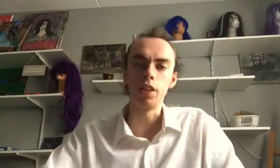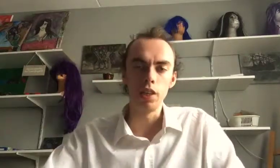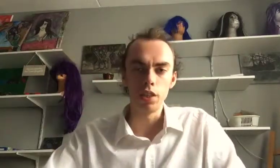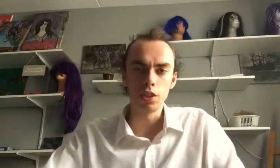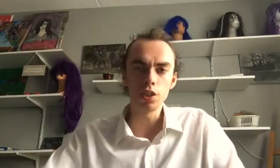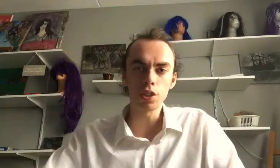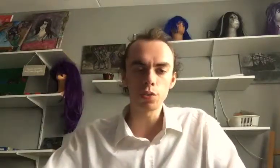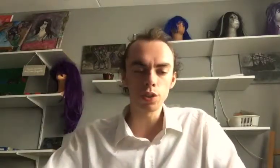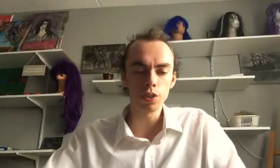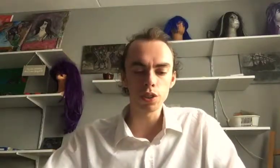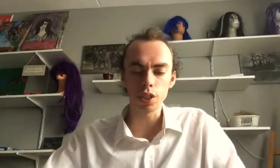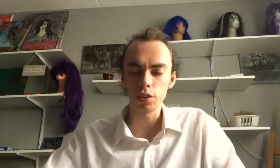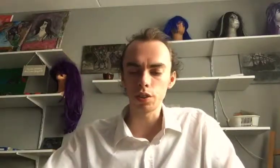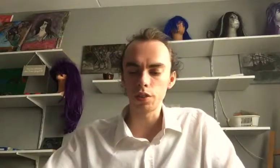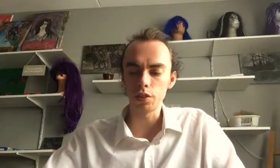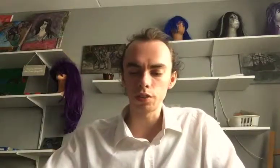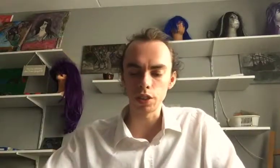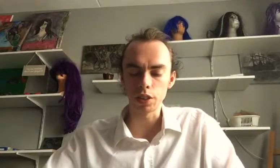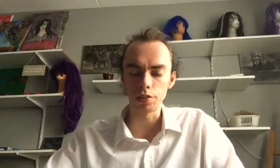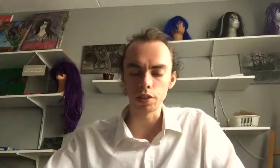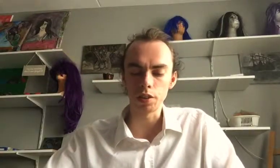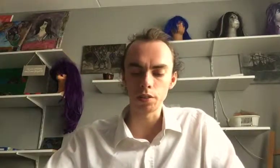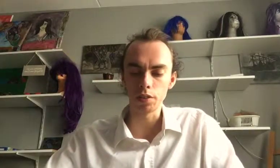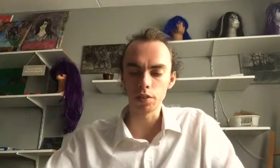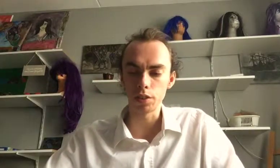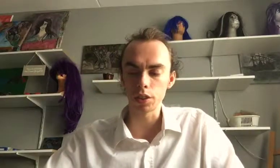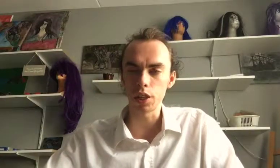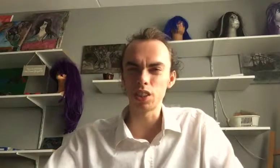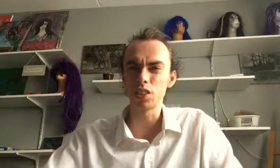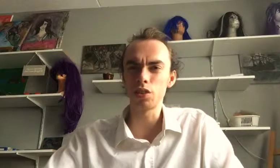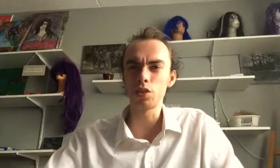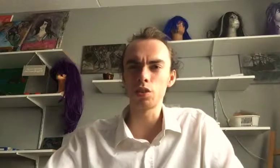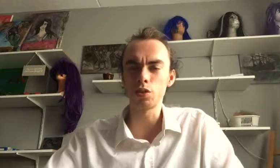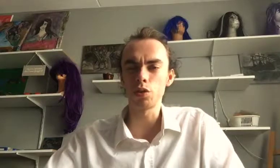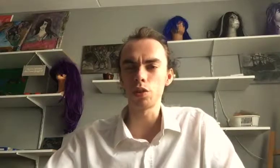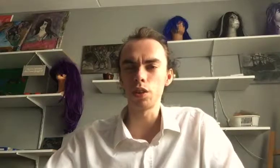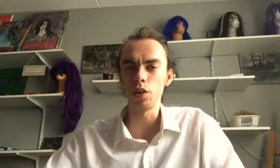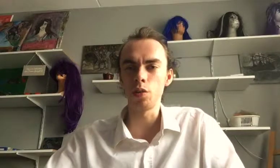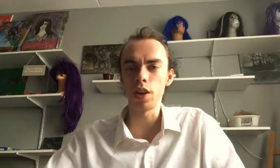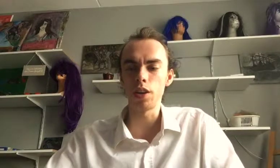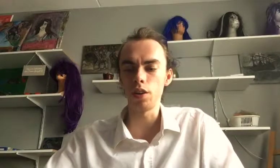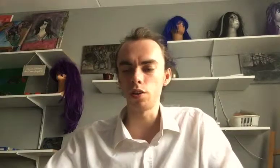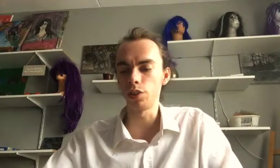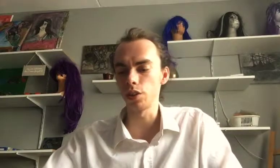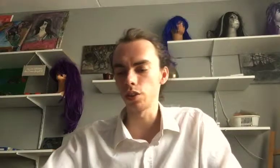There's not one cell that I've decided to turn in any of this.